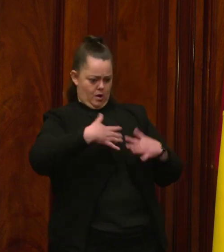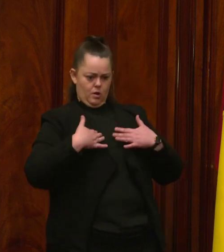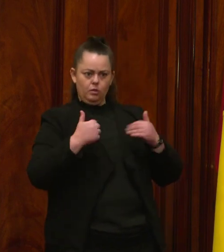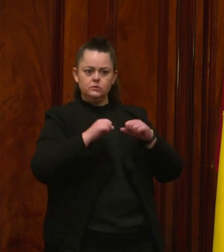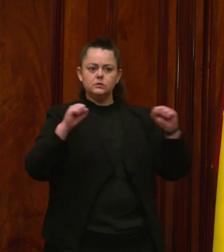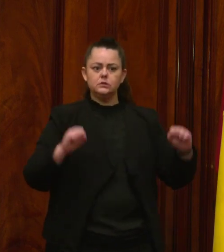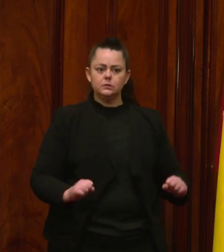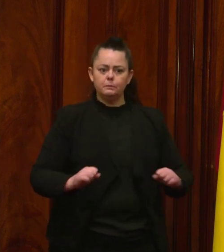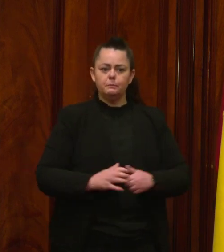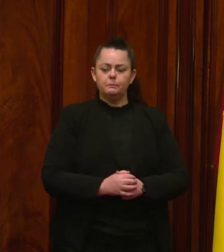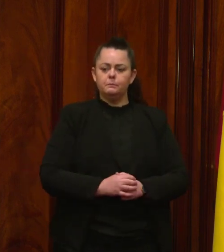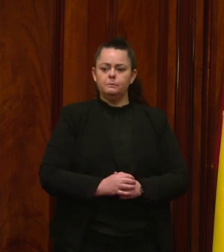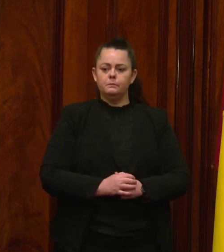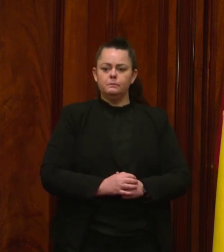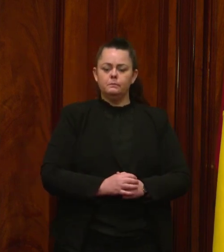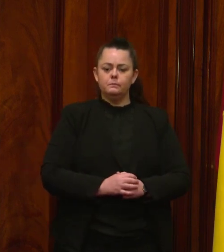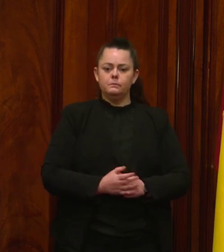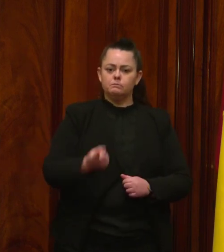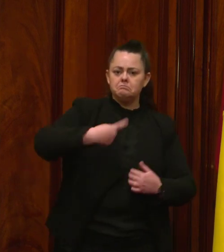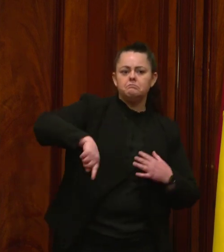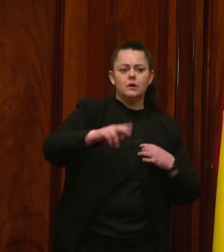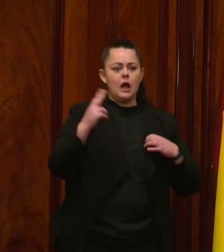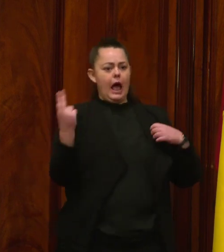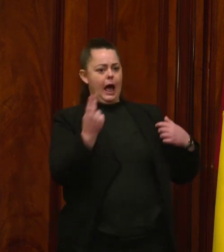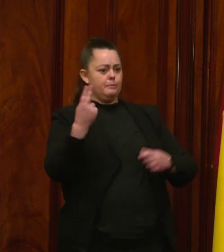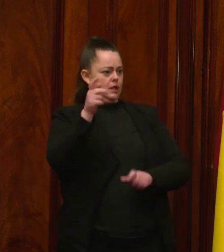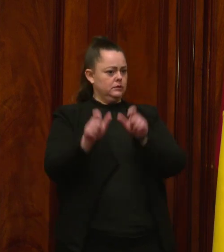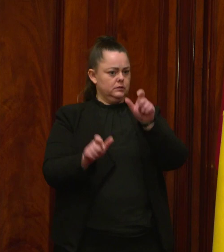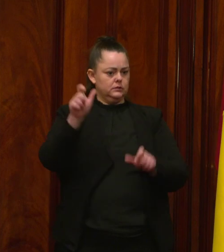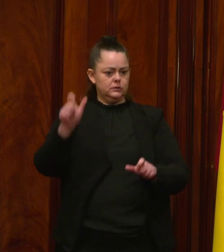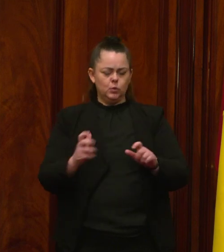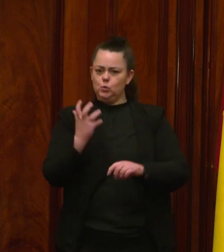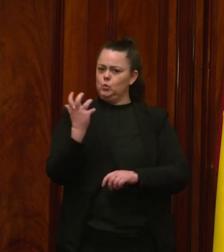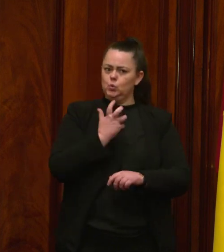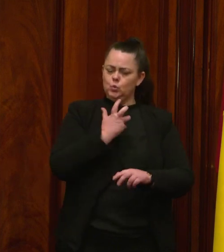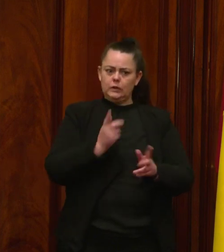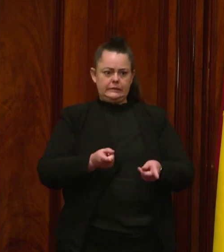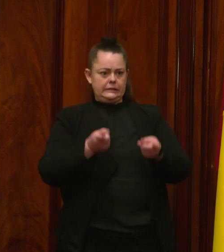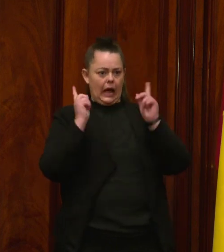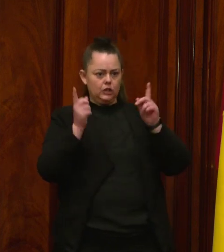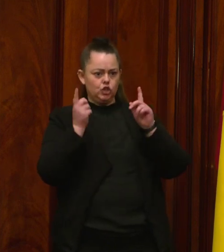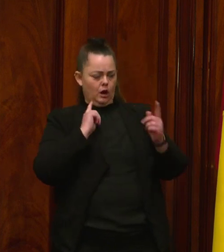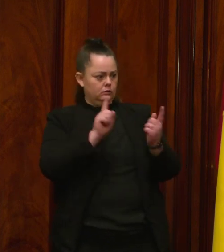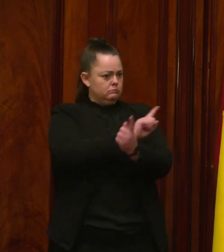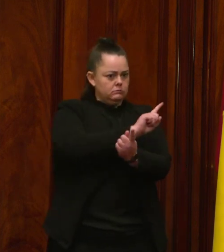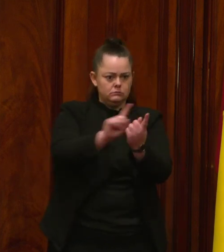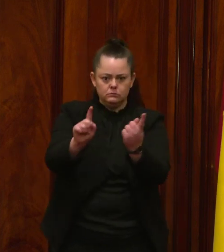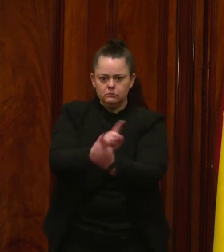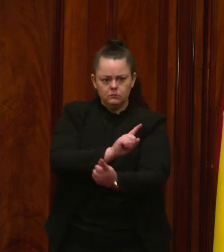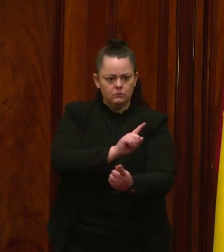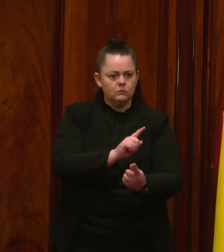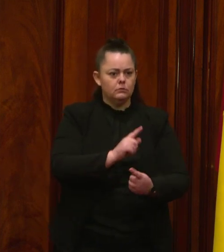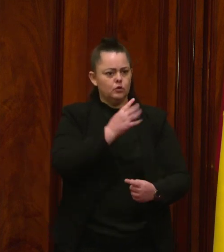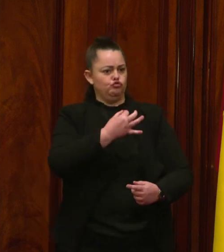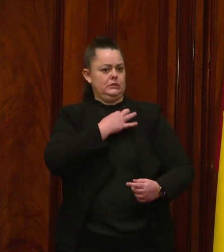They endure some of the most difficult and dangerous conditions of all frontline workers and the government is committed to supporting